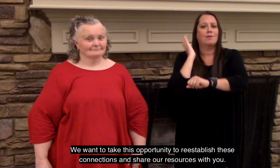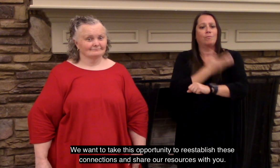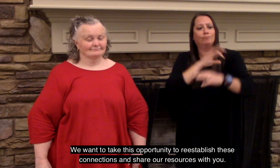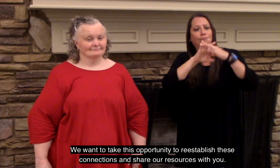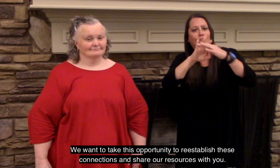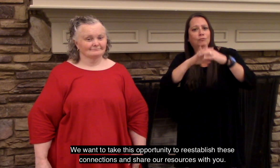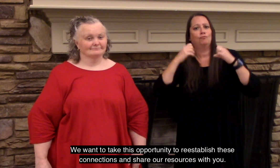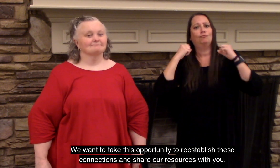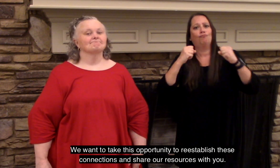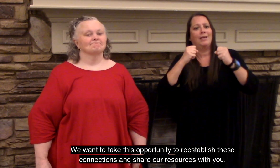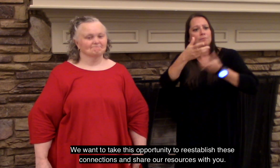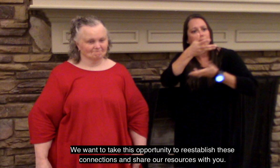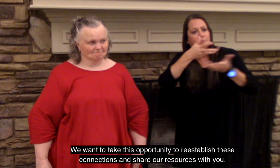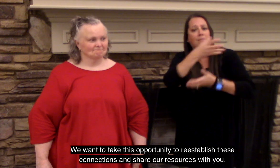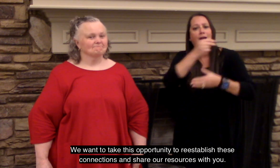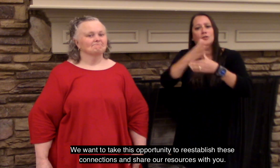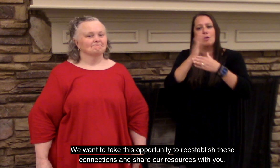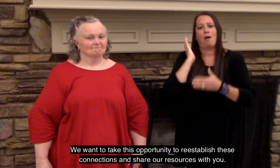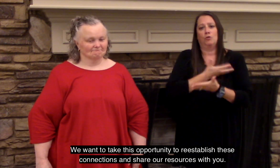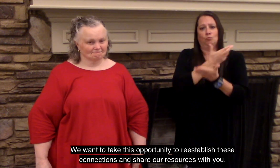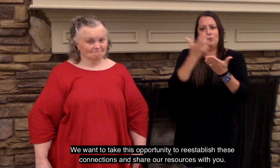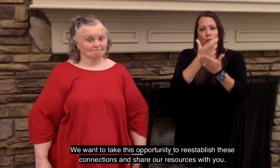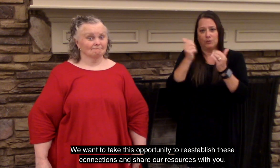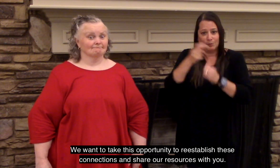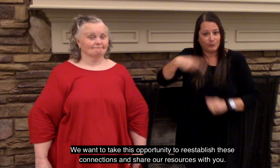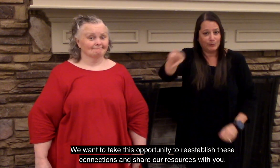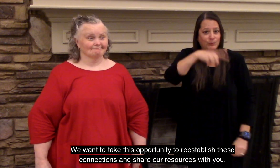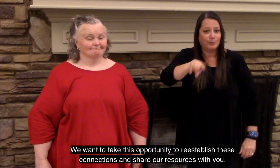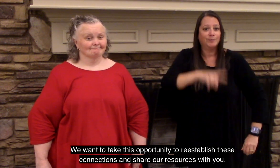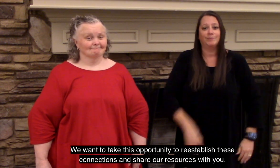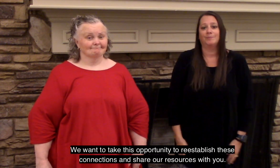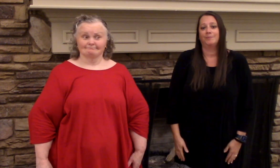We want to take this opportunity to re-establish these connections and share our resources with you.